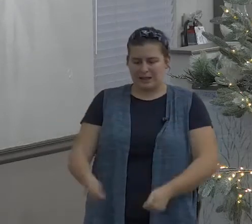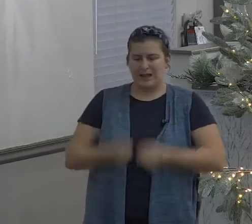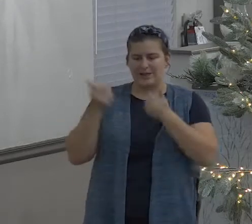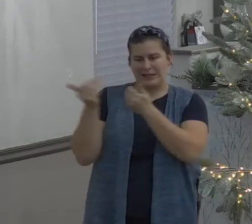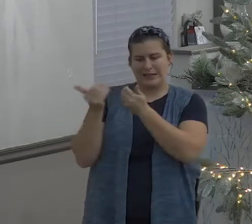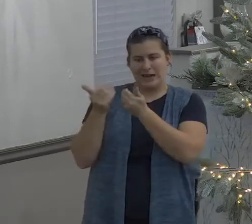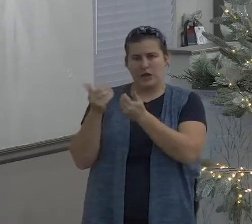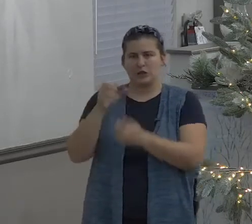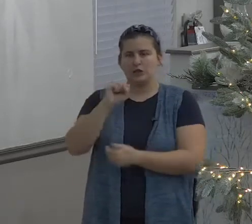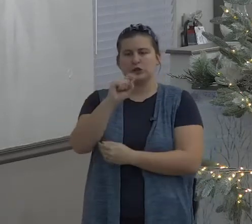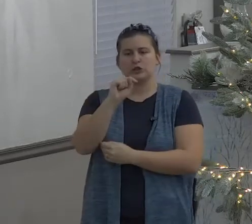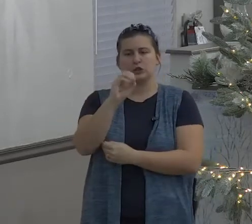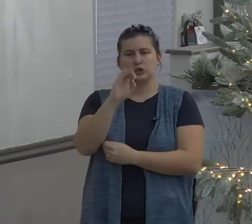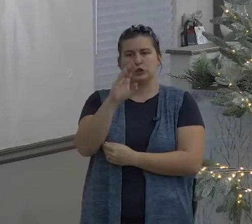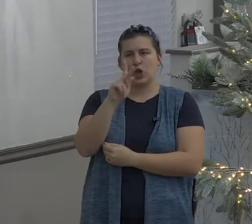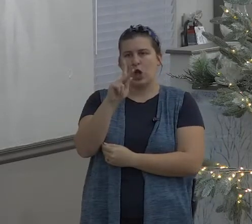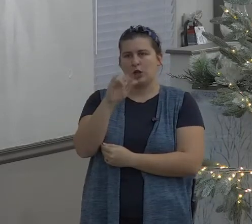dumb